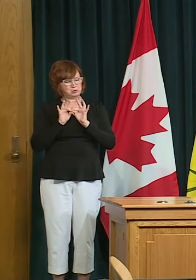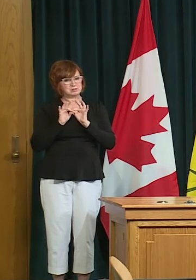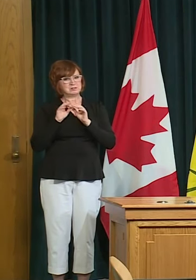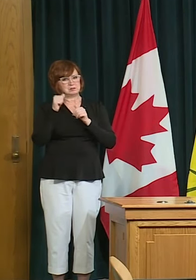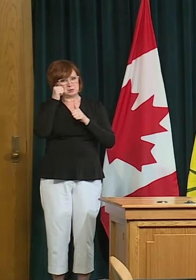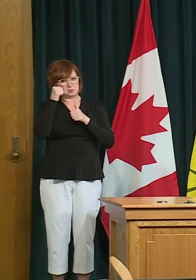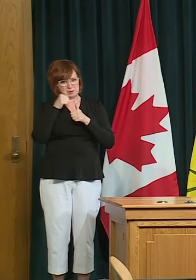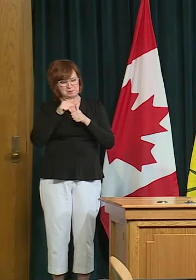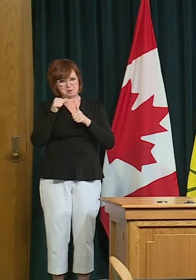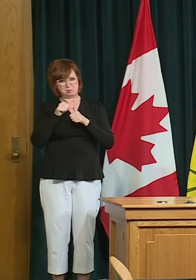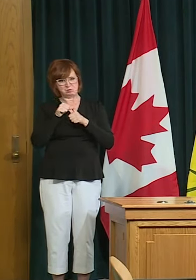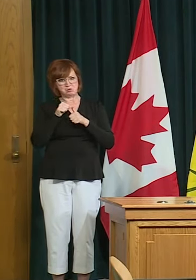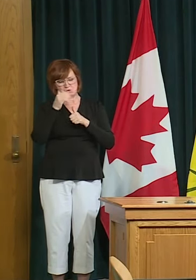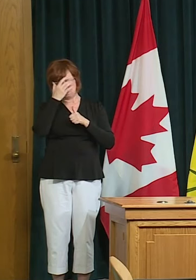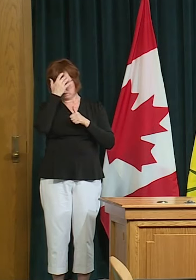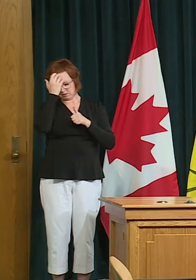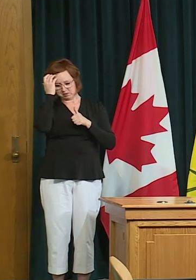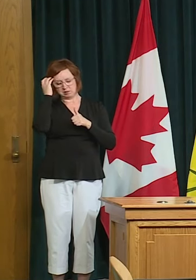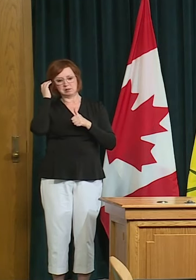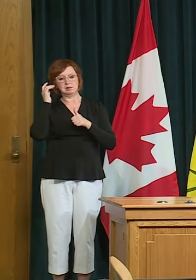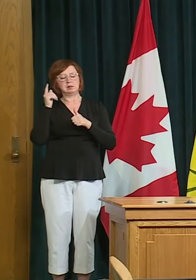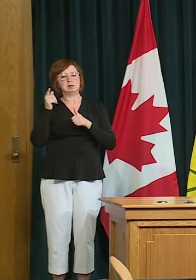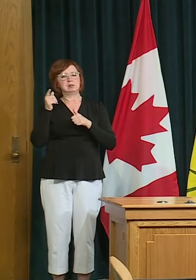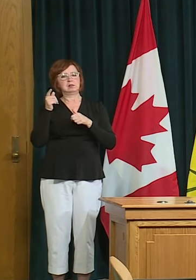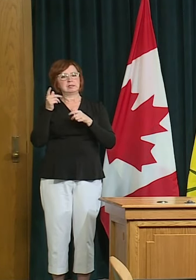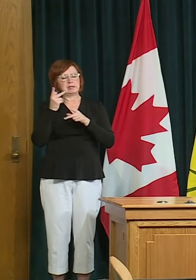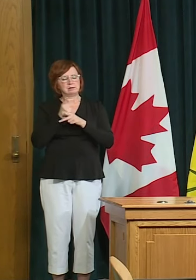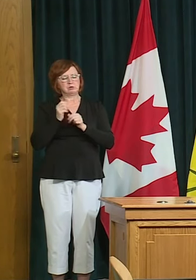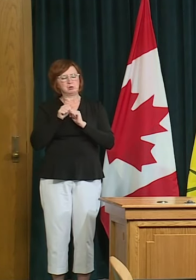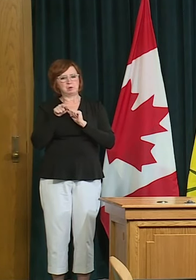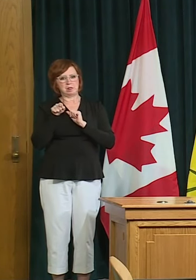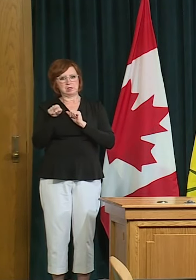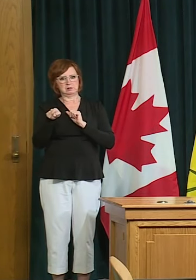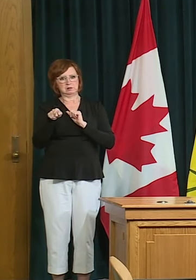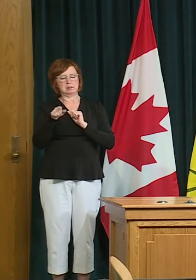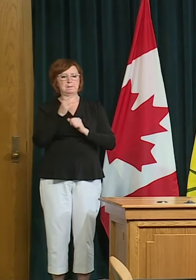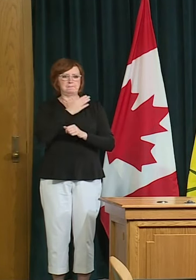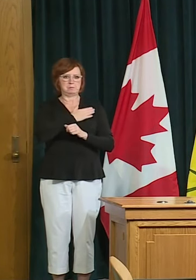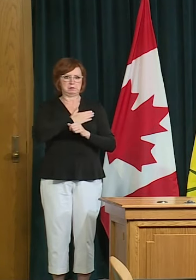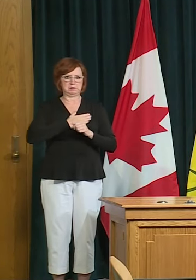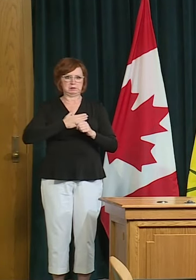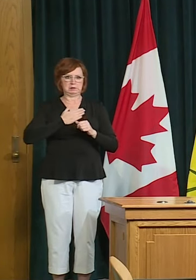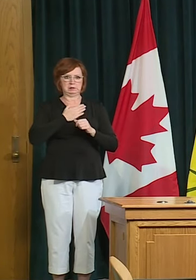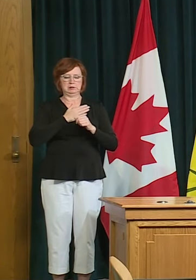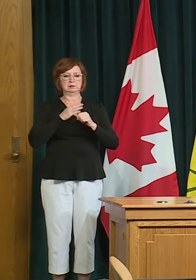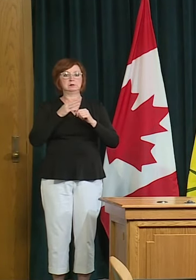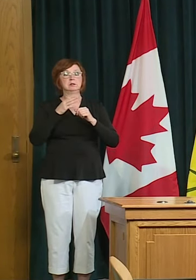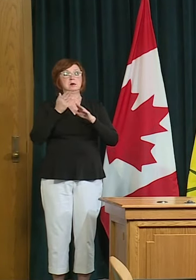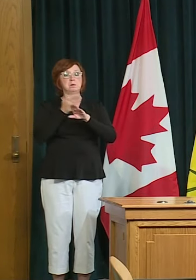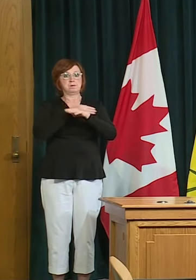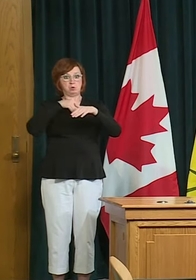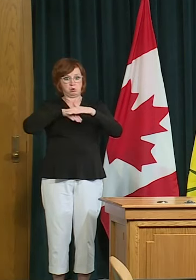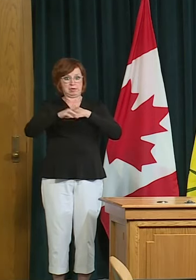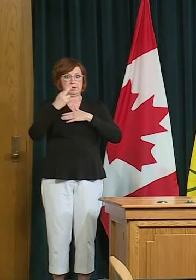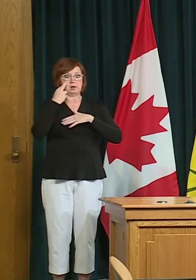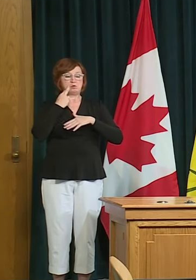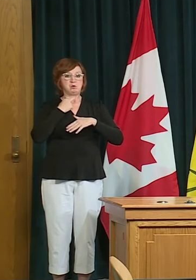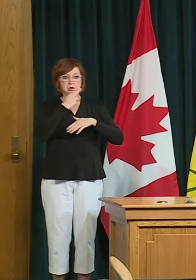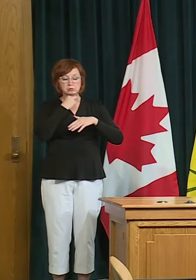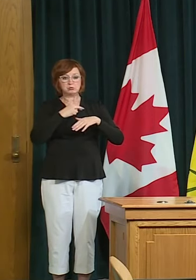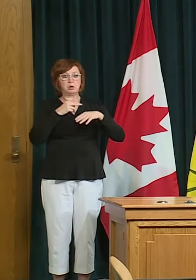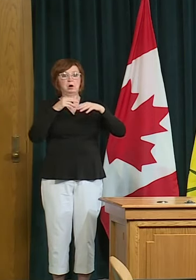strongly encourage people to take the time to read the guidelines themselves and understand